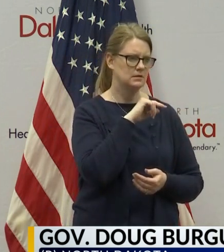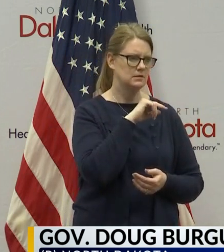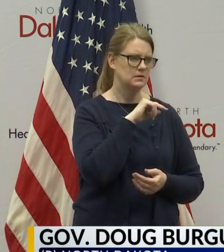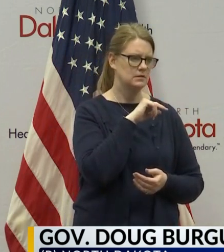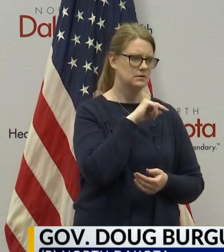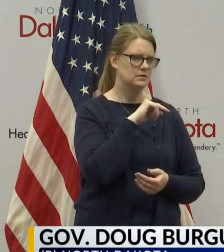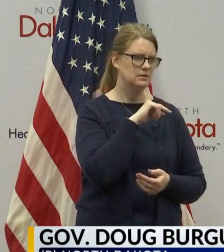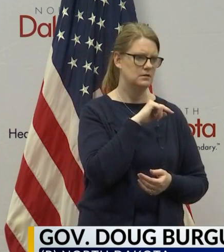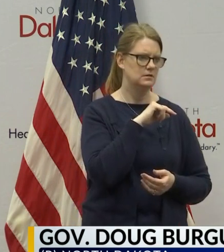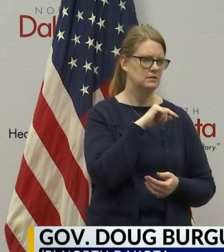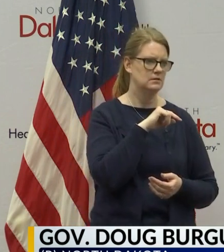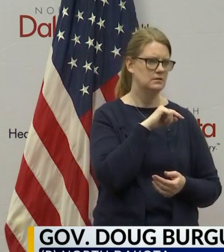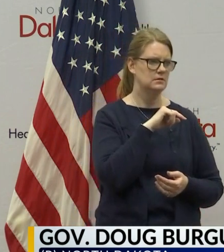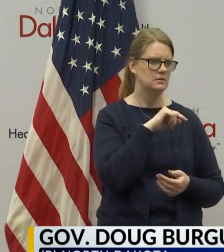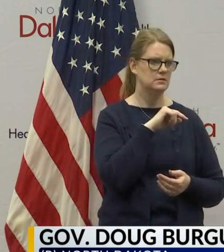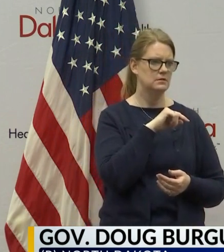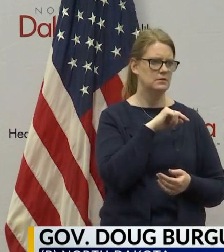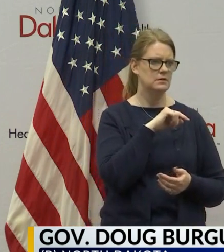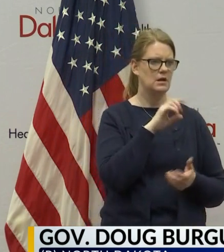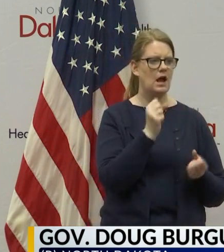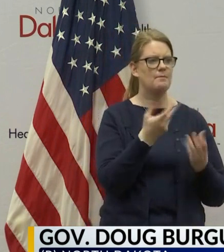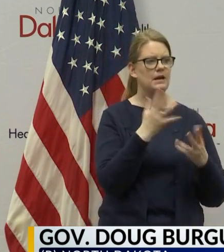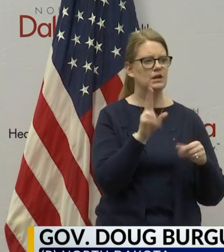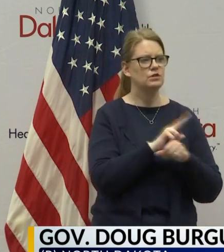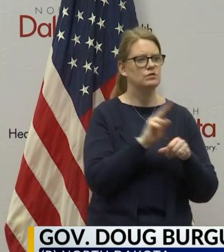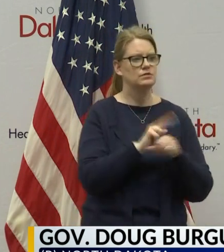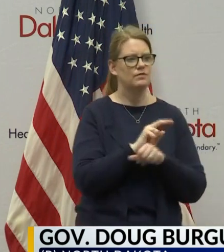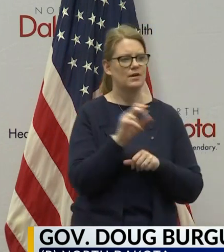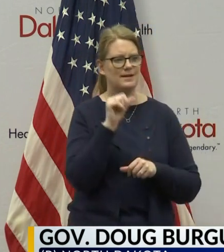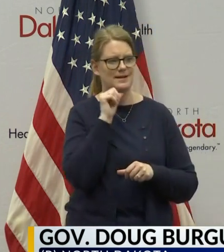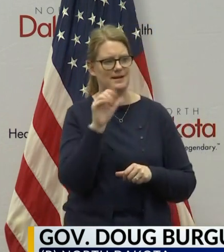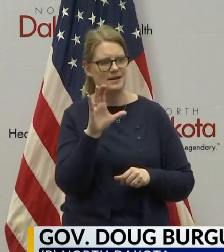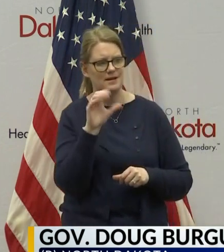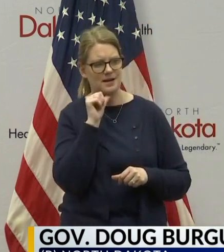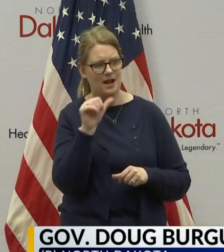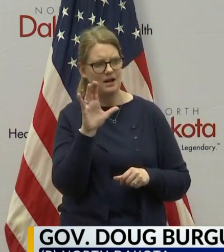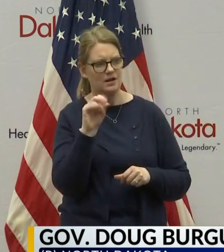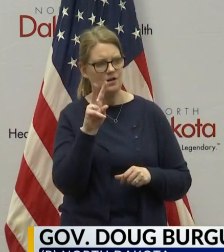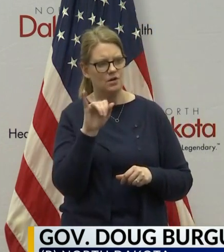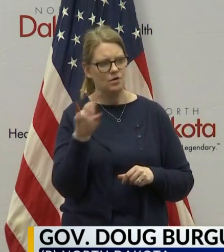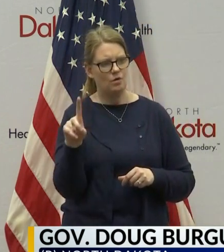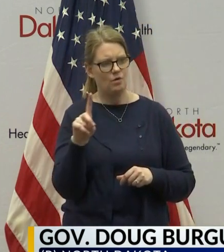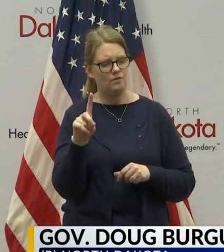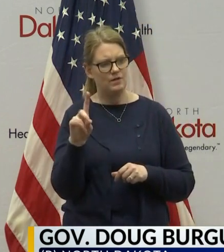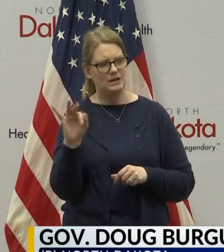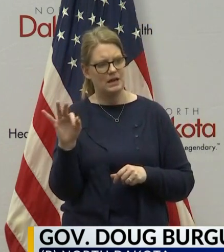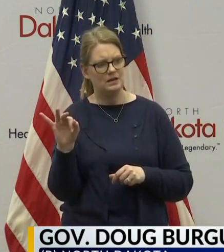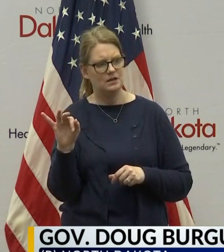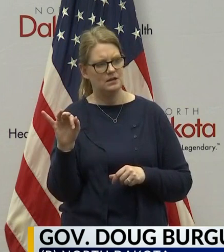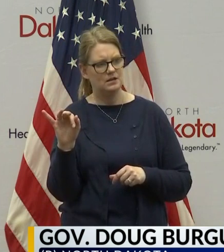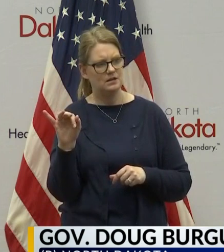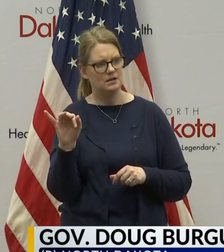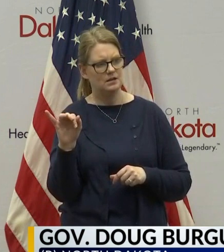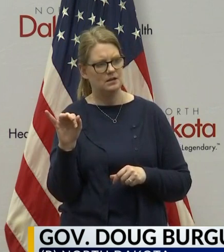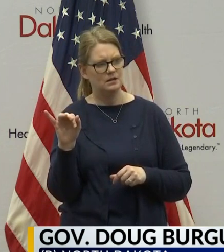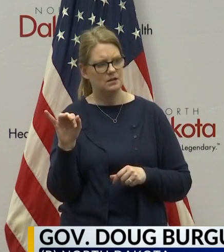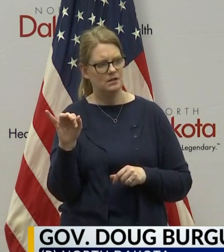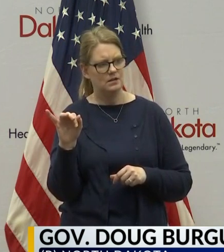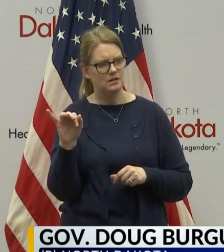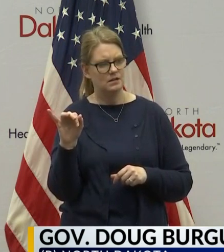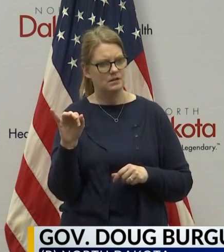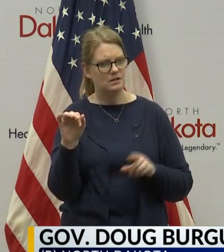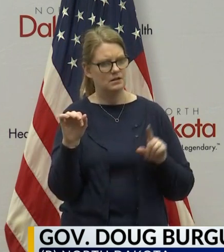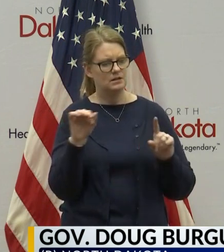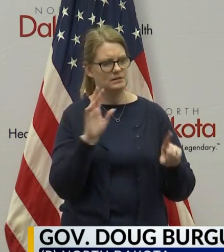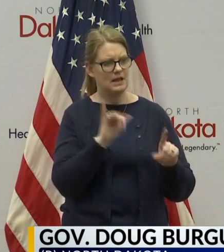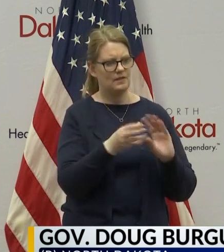up by people with non-COVID-related illnesses, and then is that 2,600 number aspirational at this point, or is that the actual number